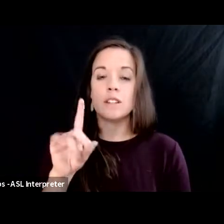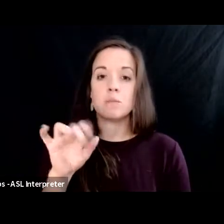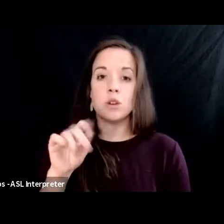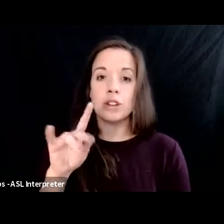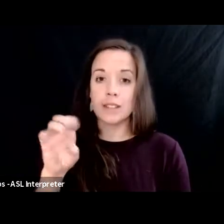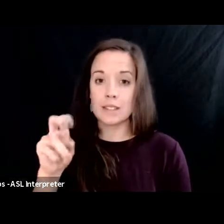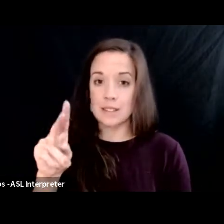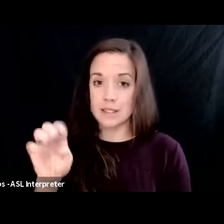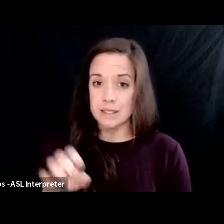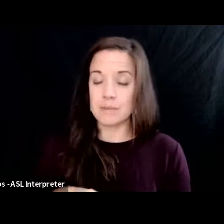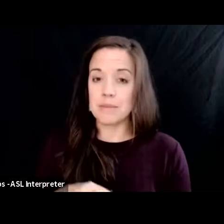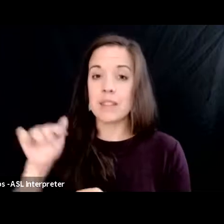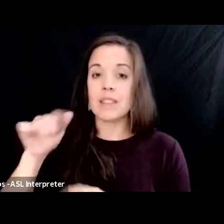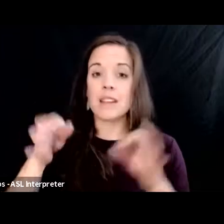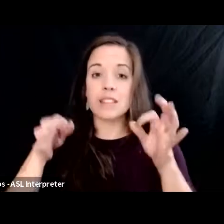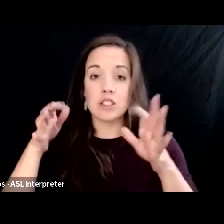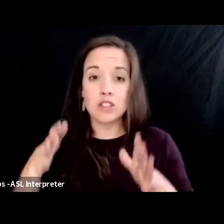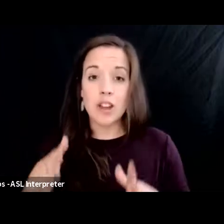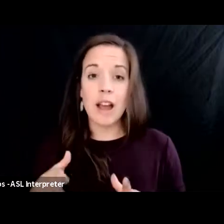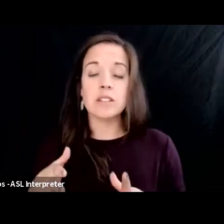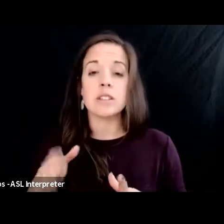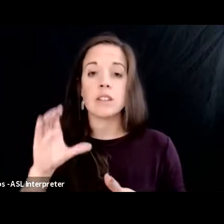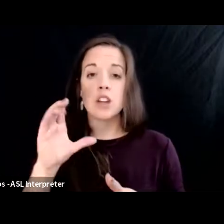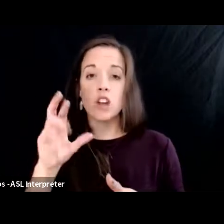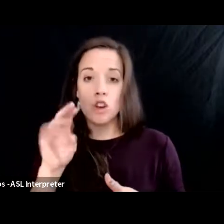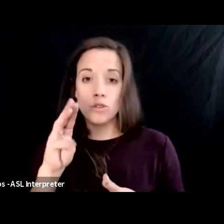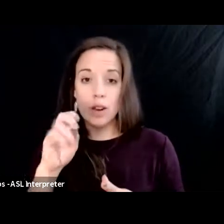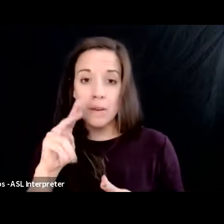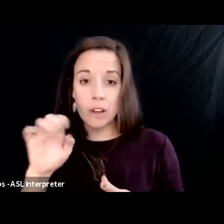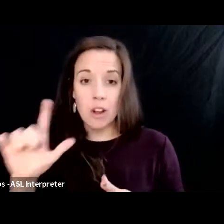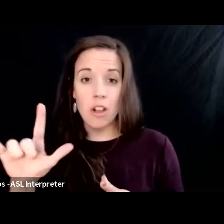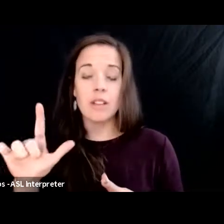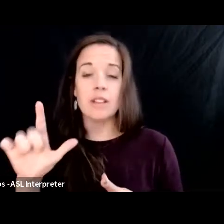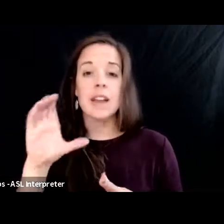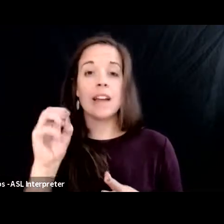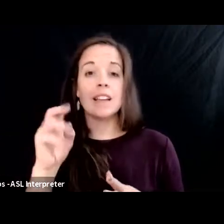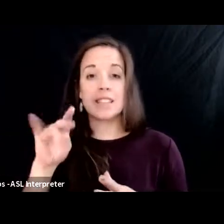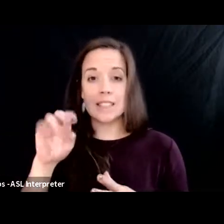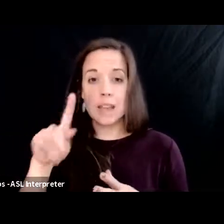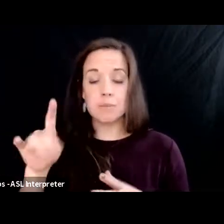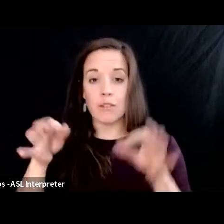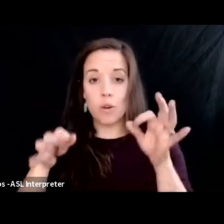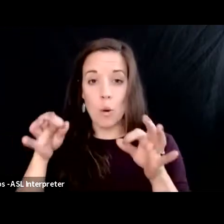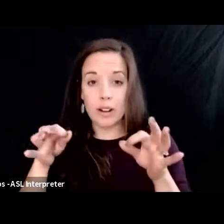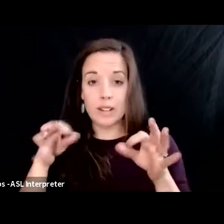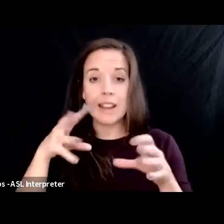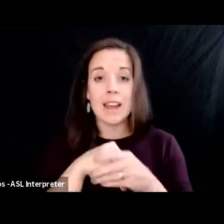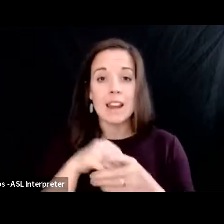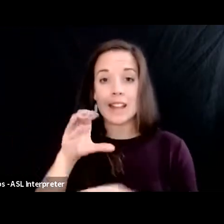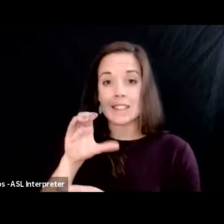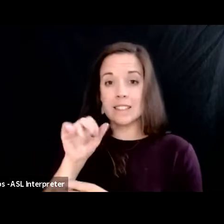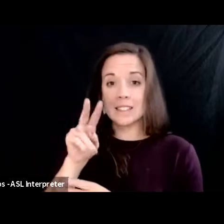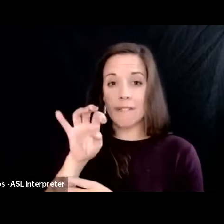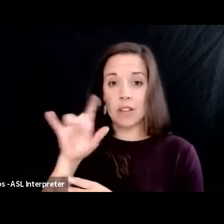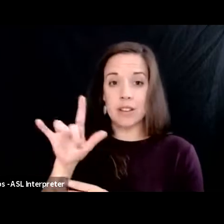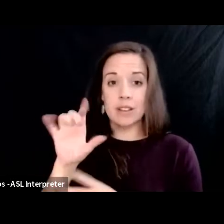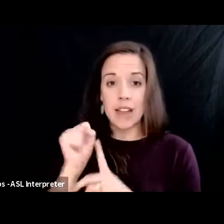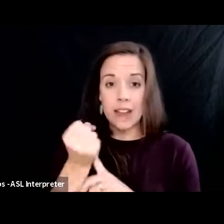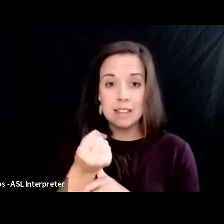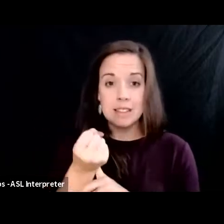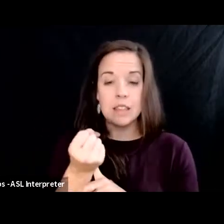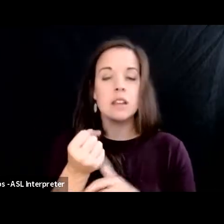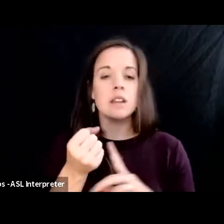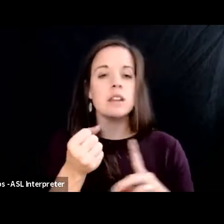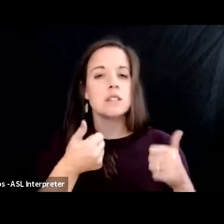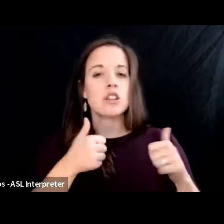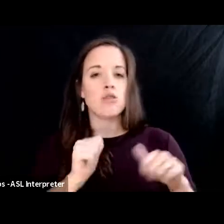decided to file criminal contempt of court charges in a civil case in order to punish donzinger to try to force him